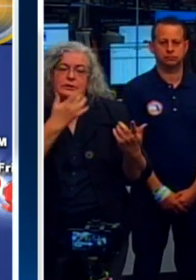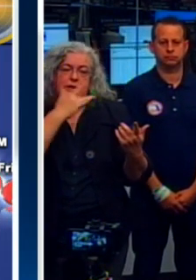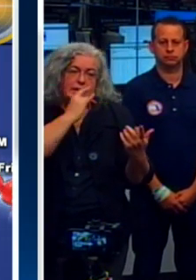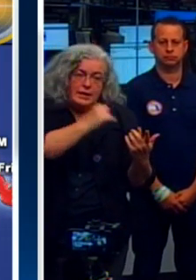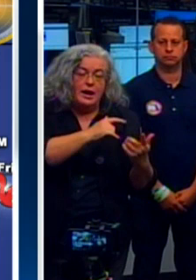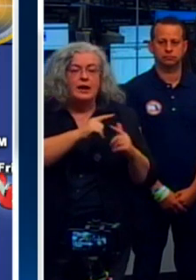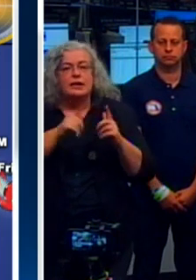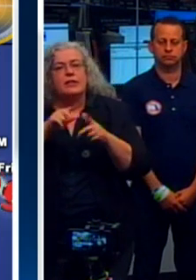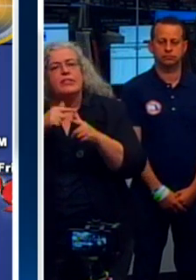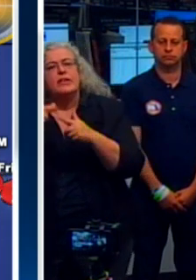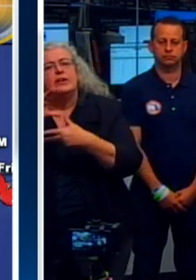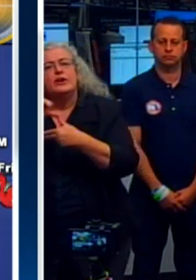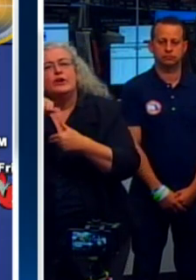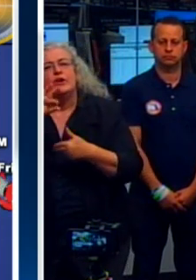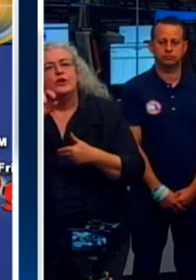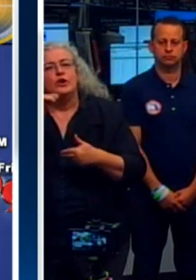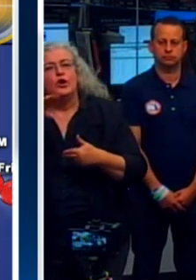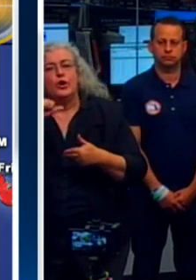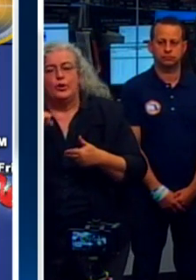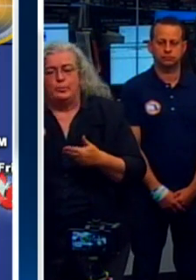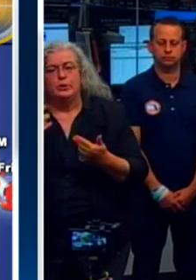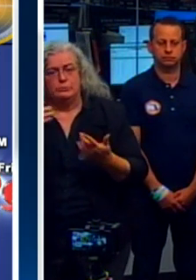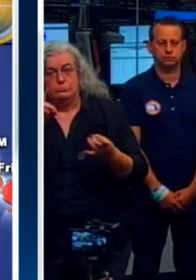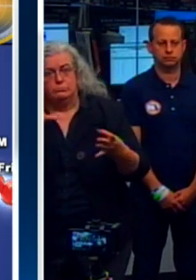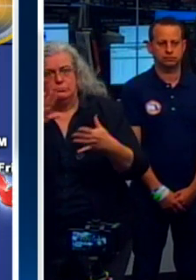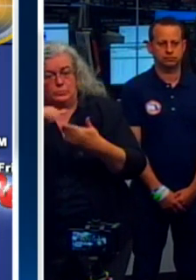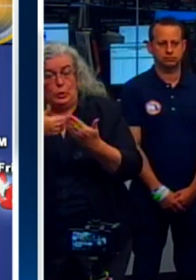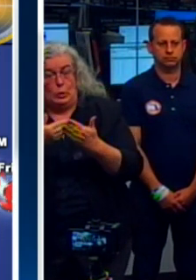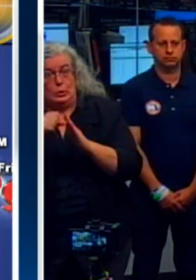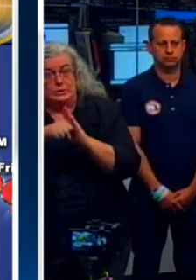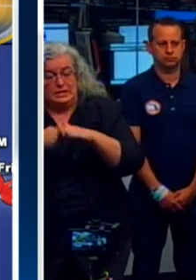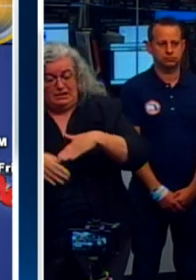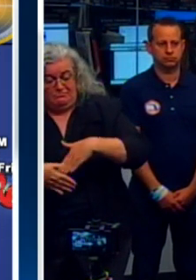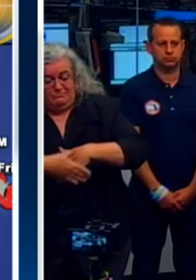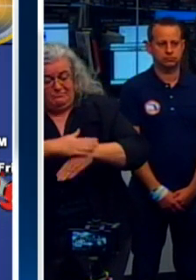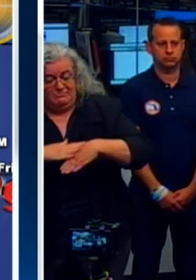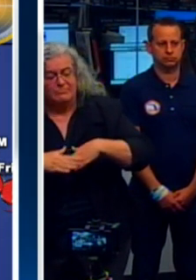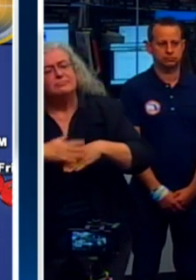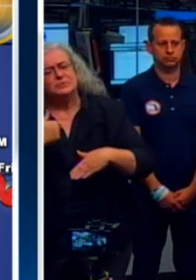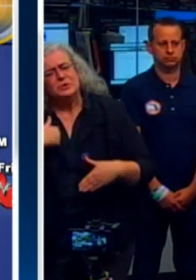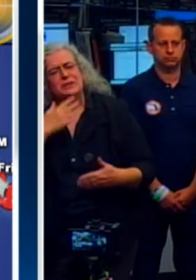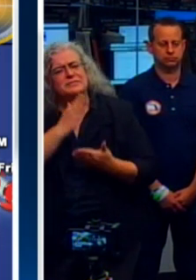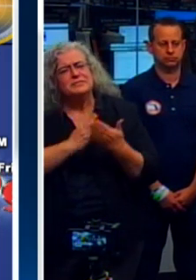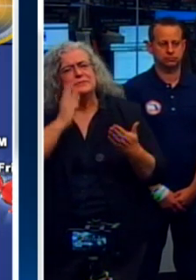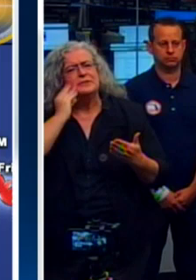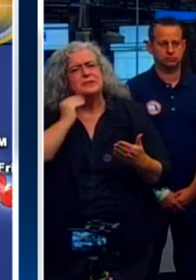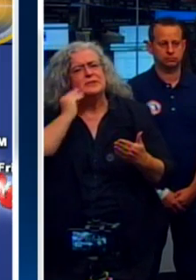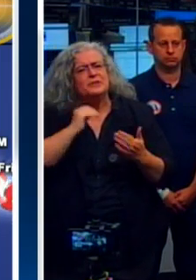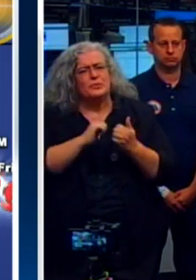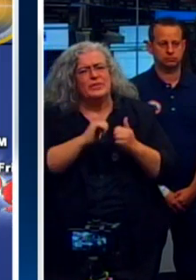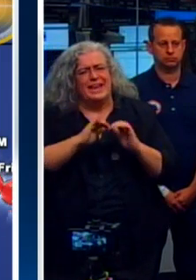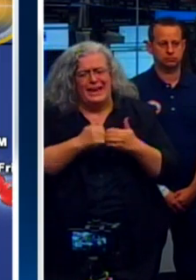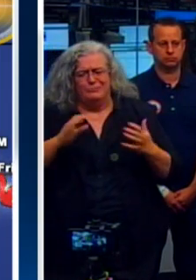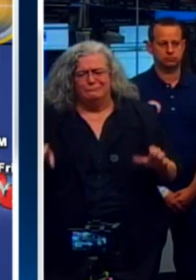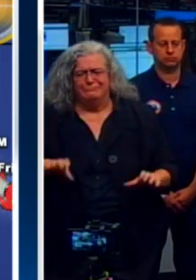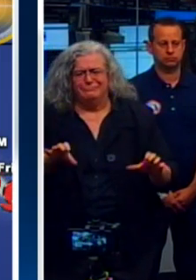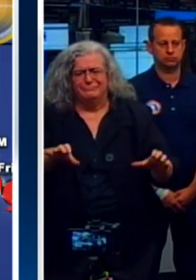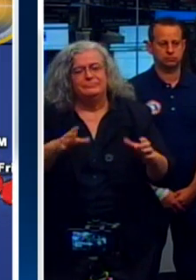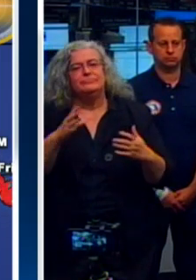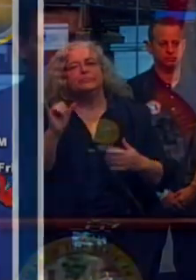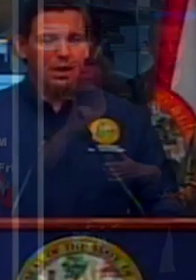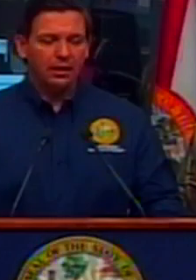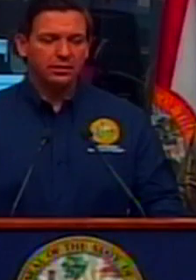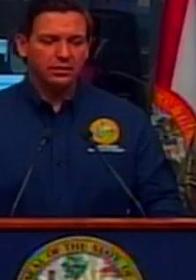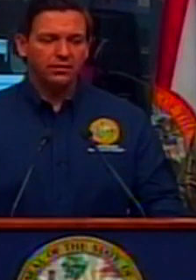know, I have a lot of experience just understanding kind of how some of the wheels go in motion. And then we've done an awful lot with Hurricane